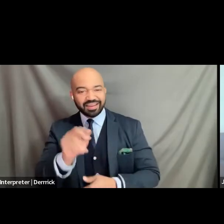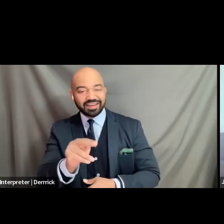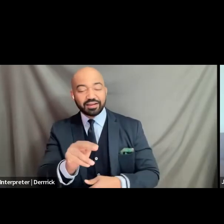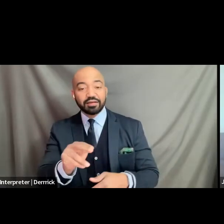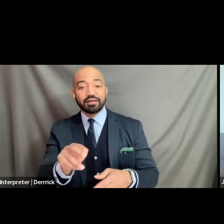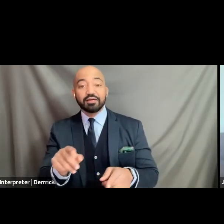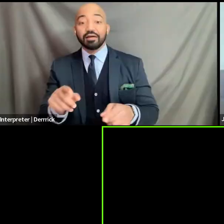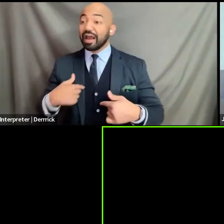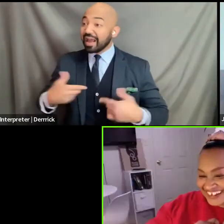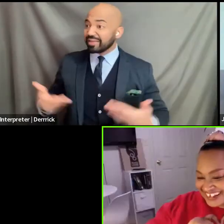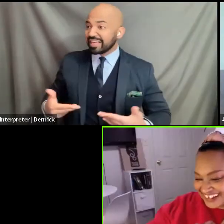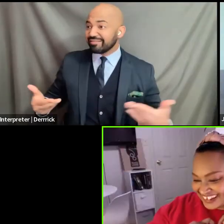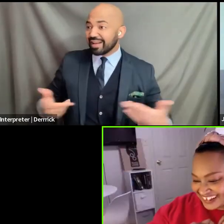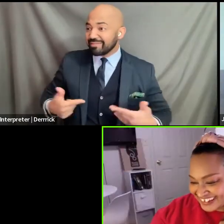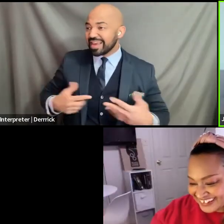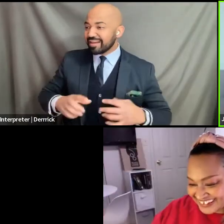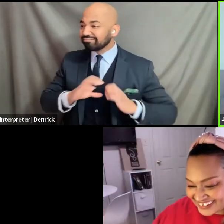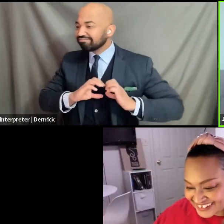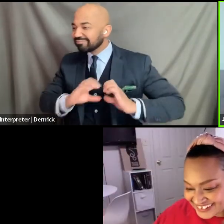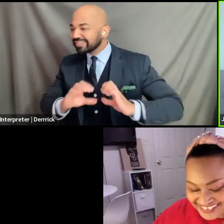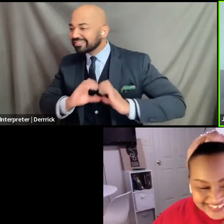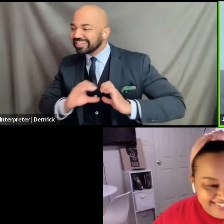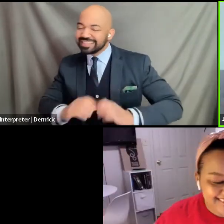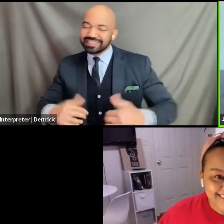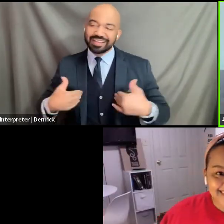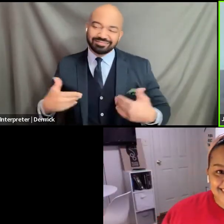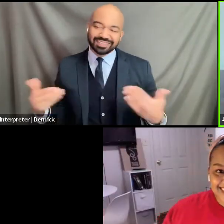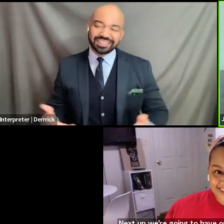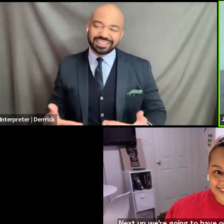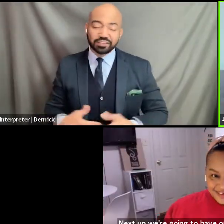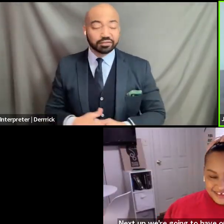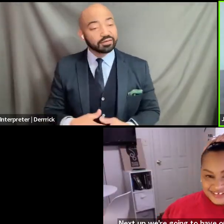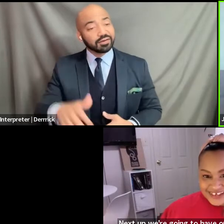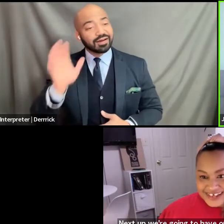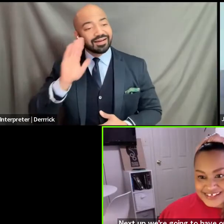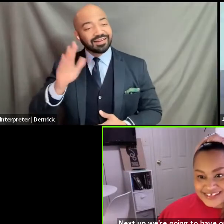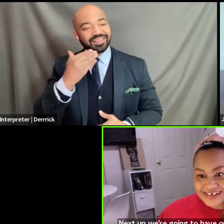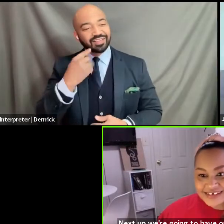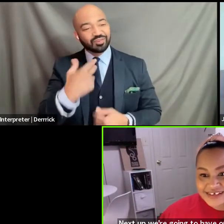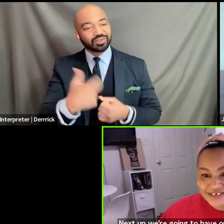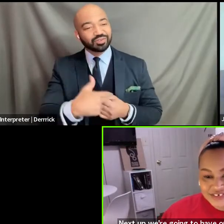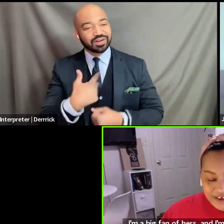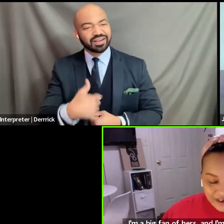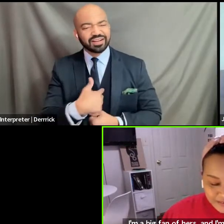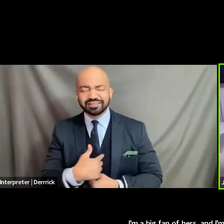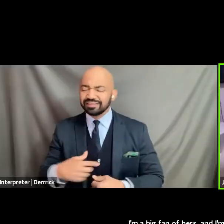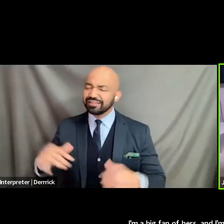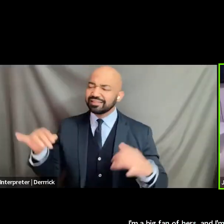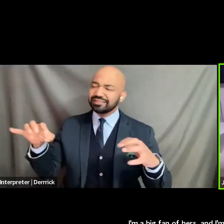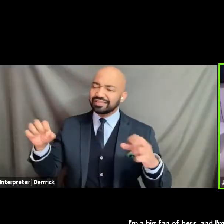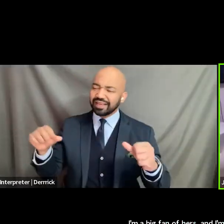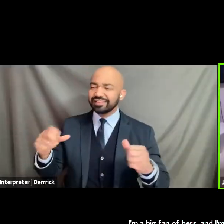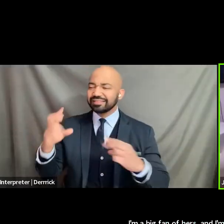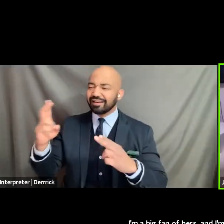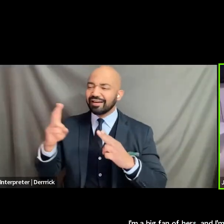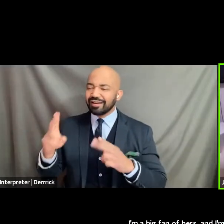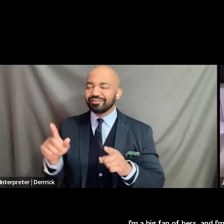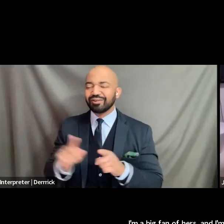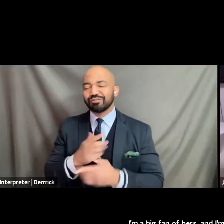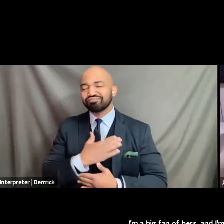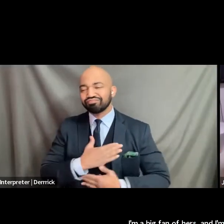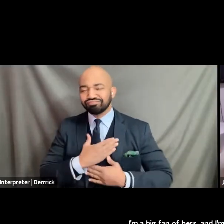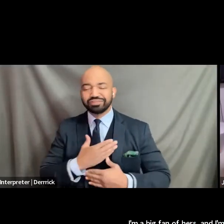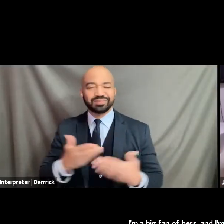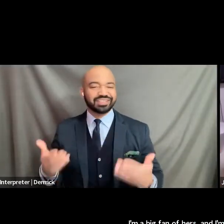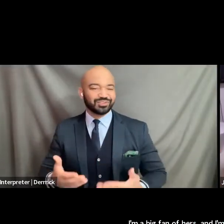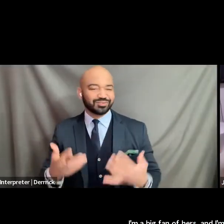i'm here i'm here there you are hi thanks for joining us yes it is such an honor and pleasure to be present